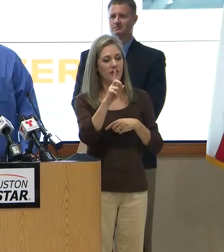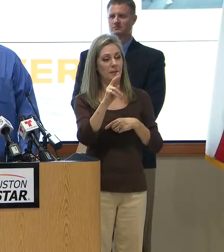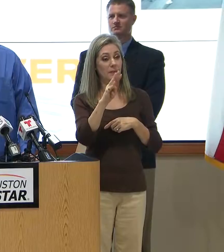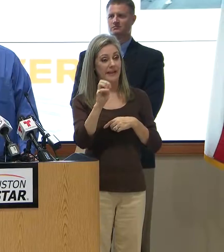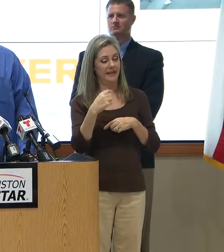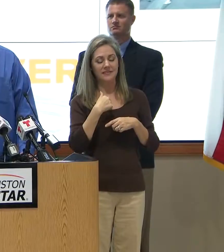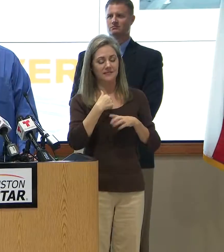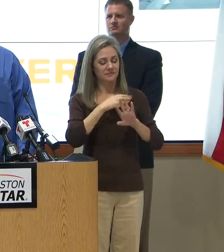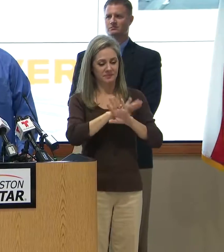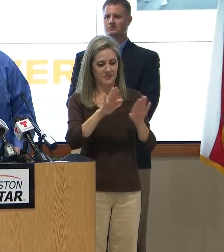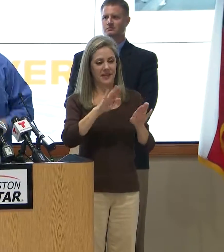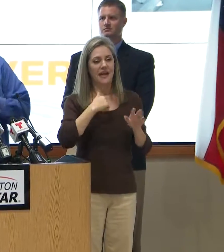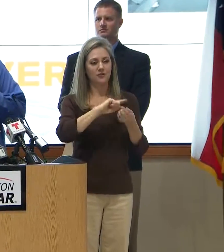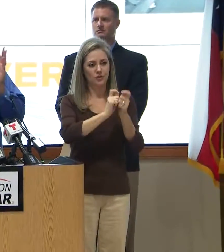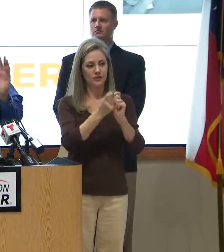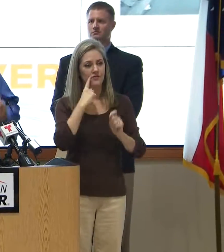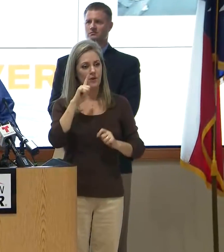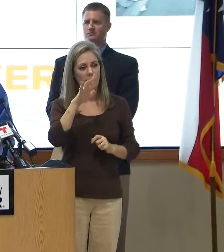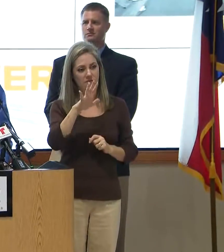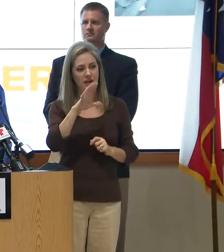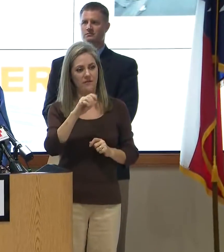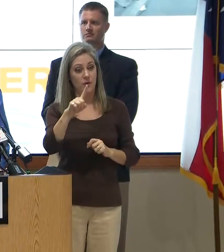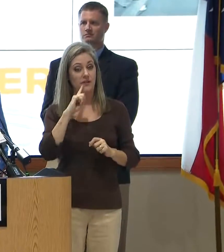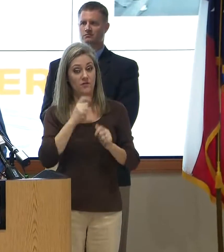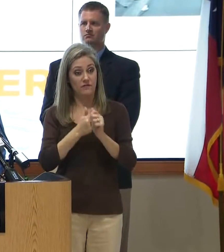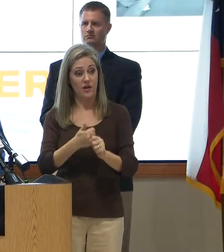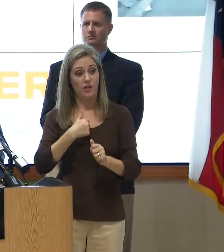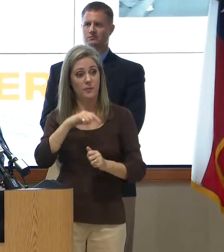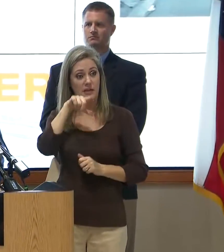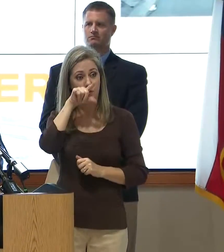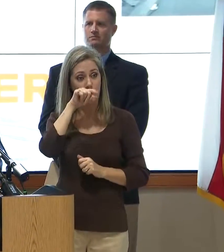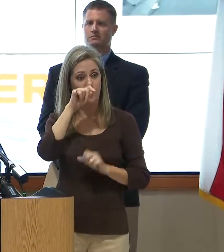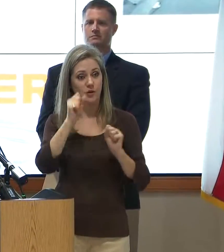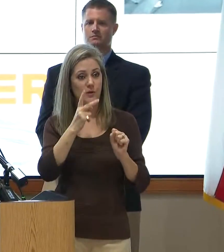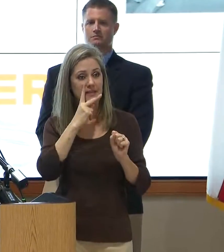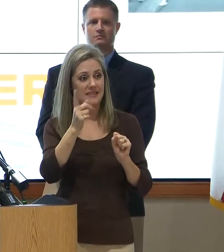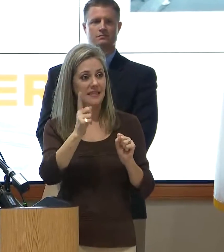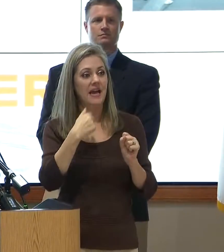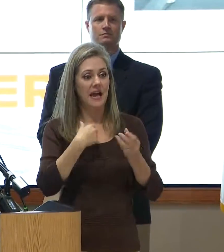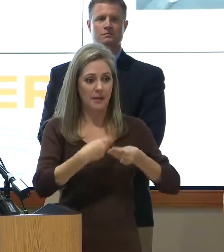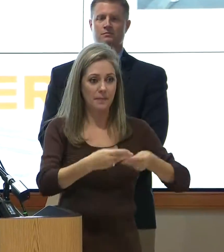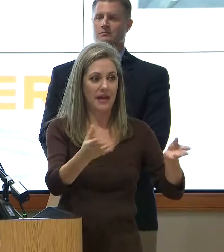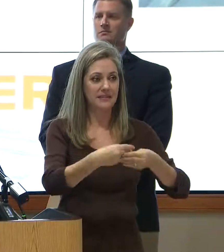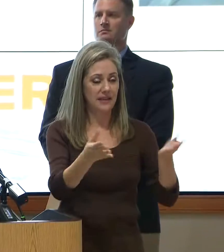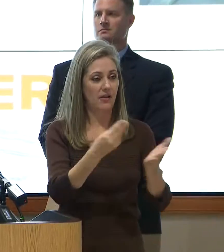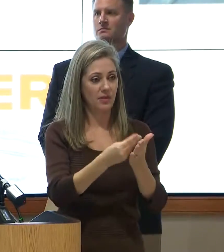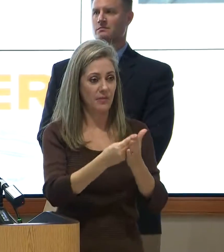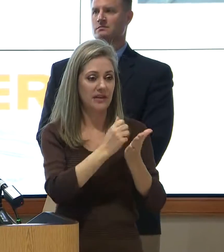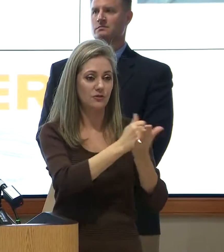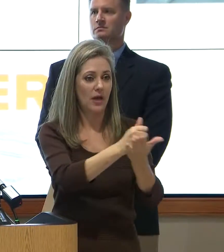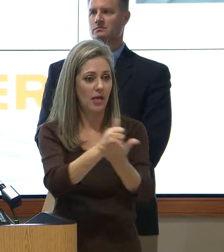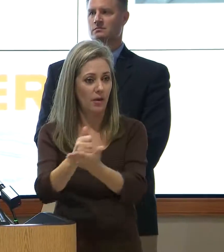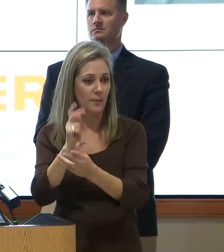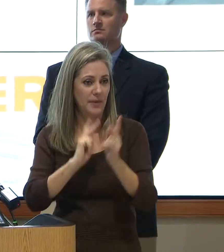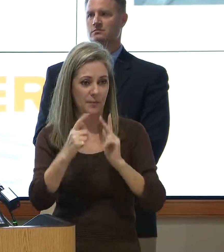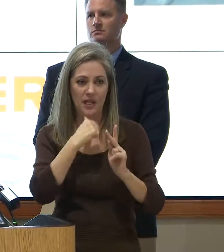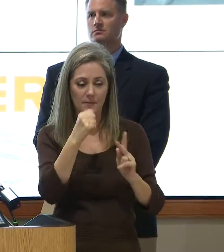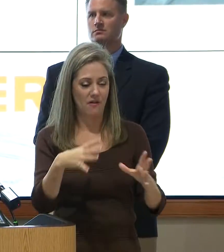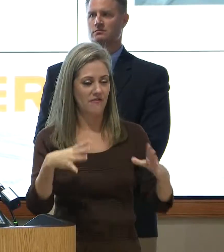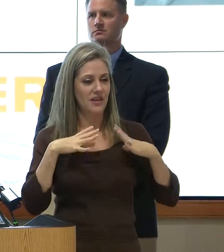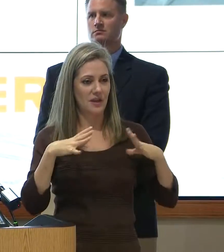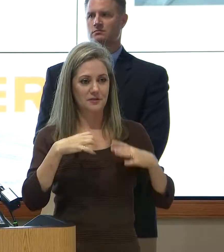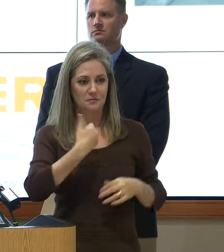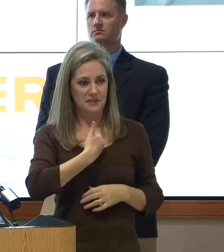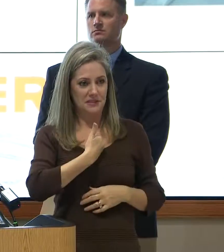It's in a 501. And for those of you that follow me on Twitter, you can see who the money is going to. I'm passing it out. And so, I did some of that